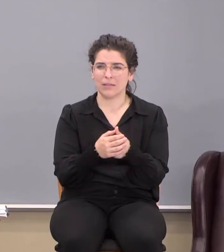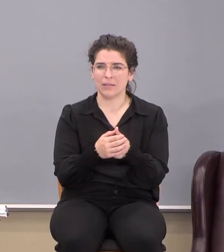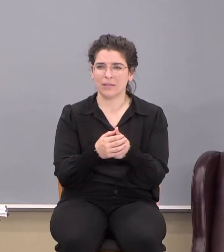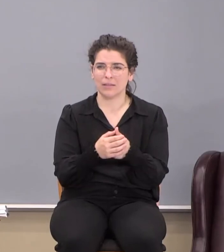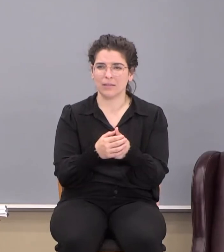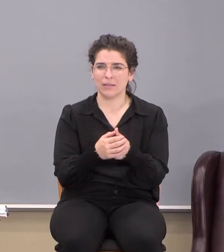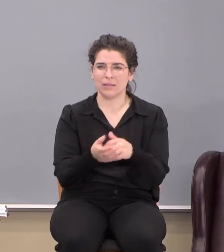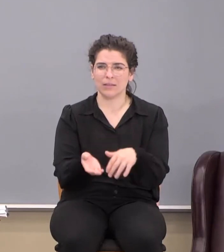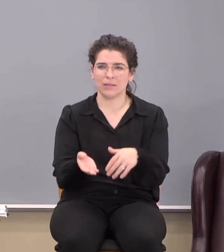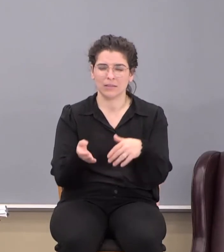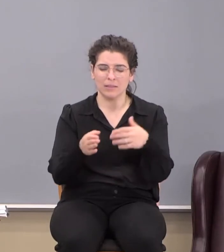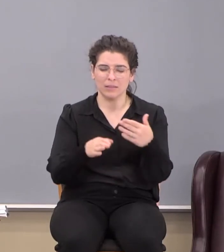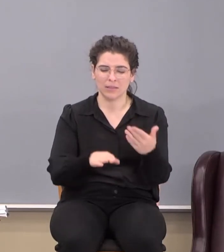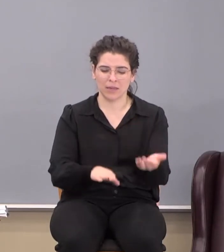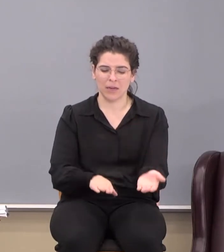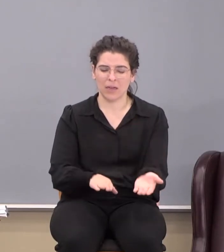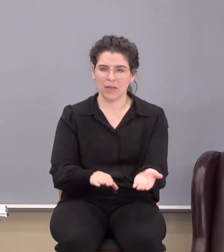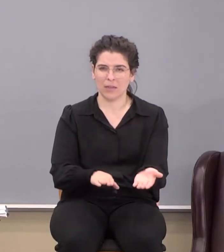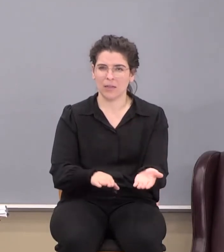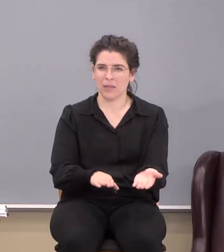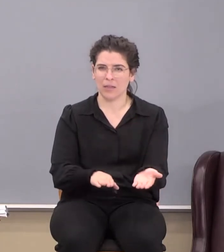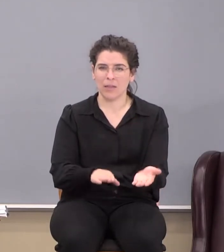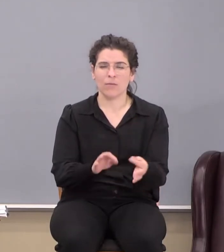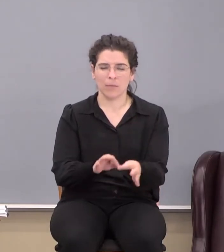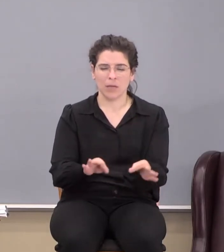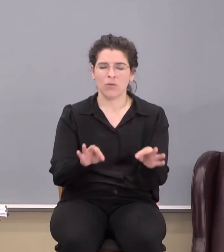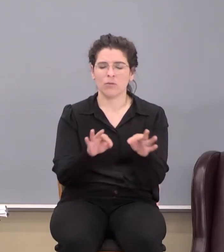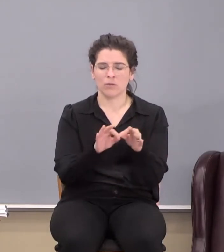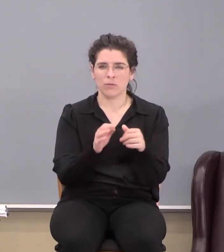Yeah. It matters.